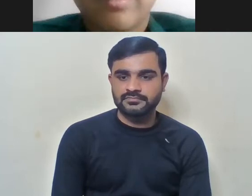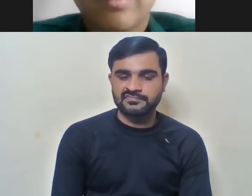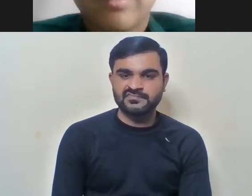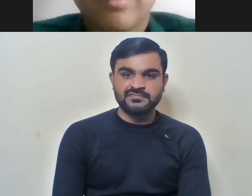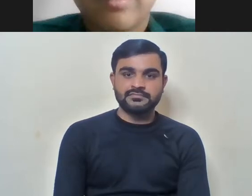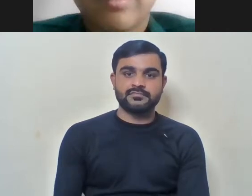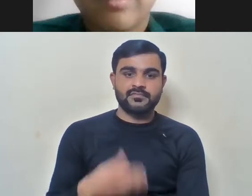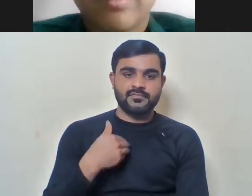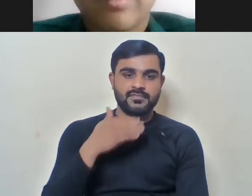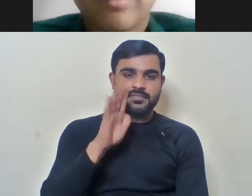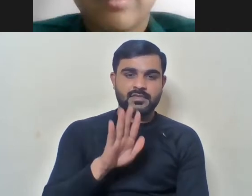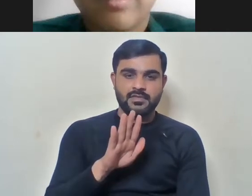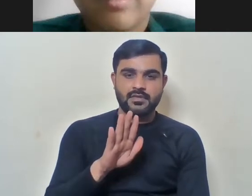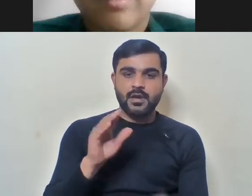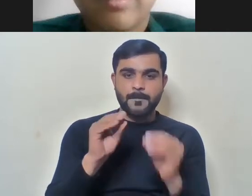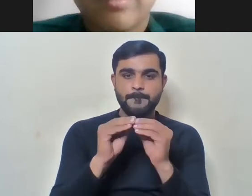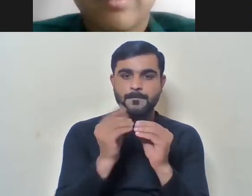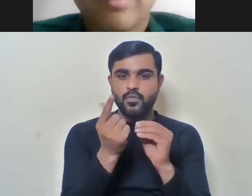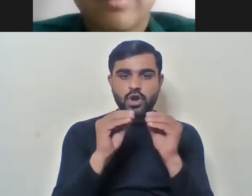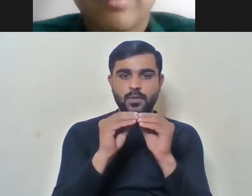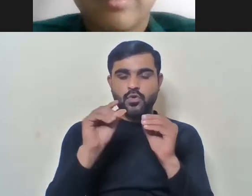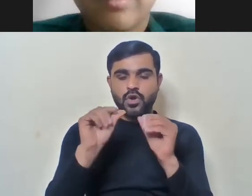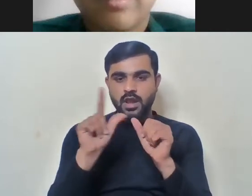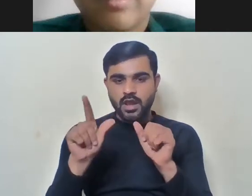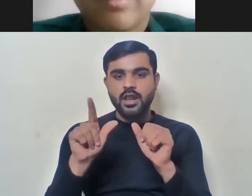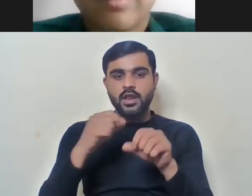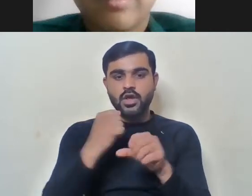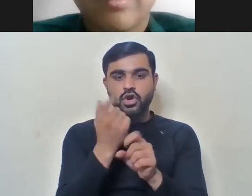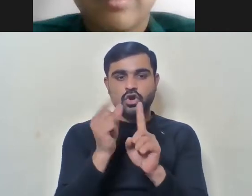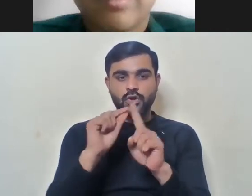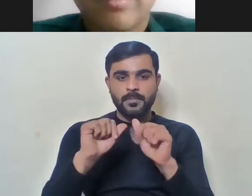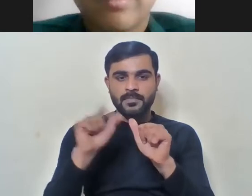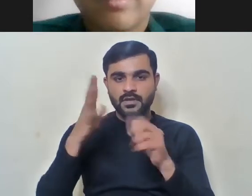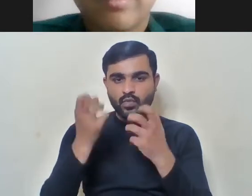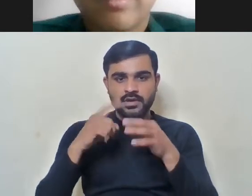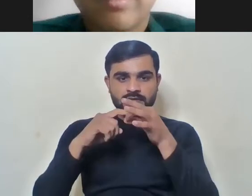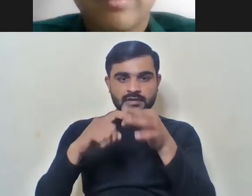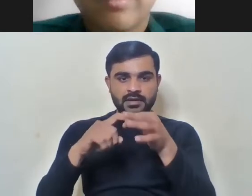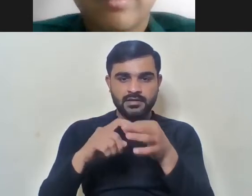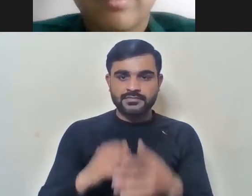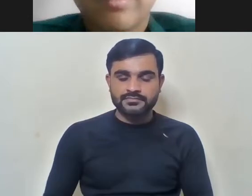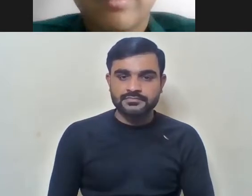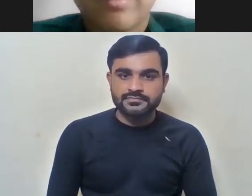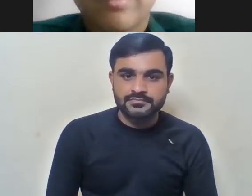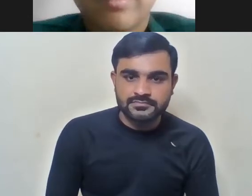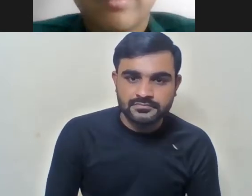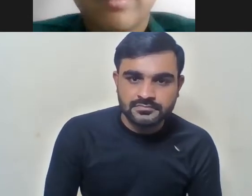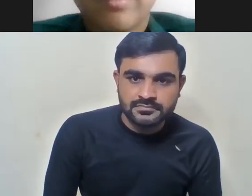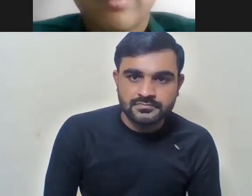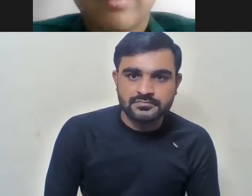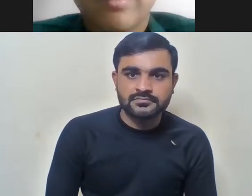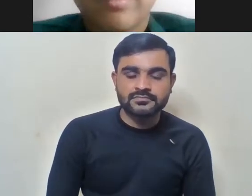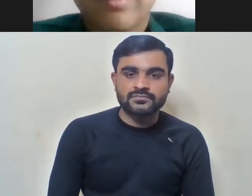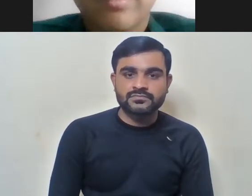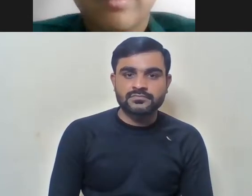We have, uh, Bulbul Gupta with us. I think who wanted to ask a question. I also want to ask a question, Varsha.